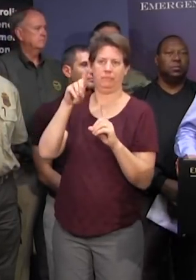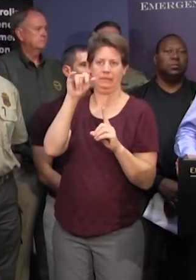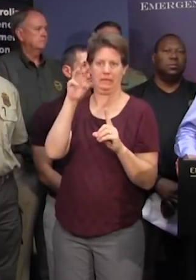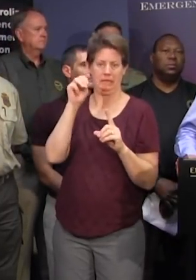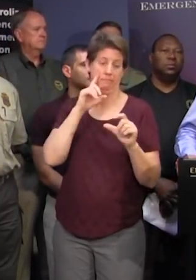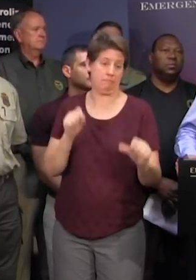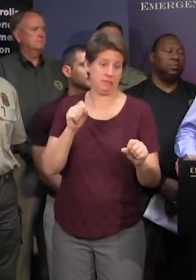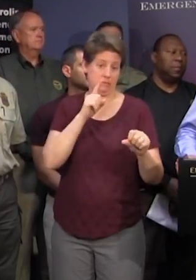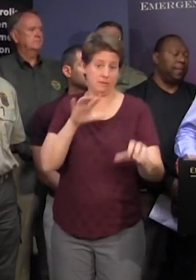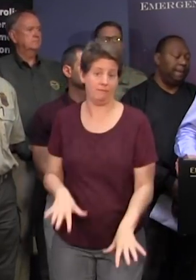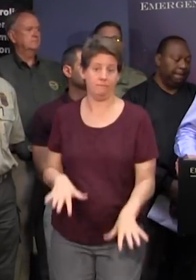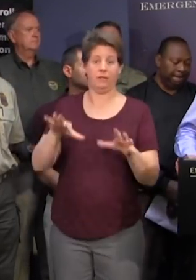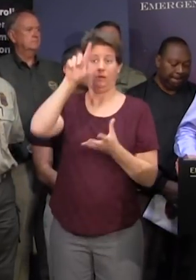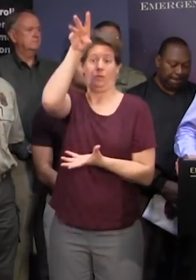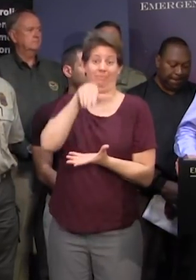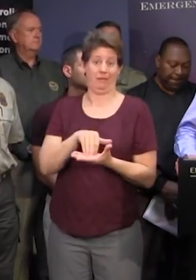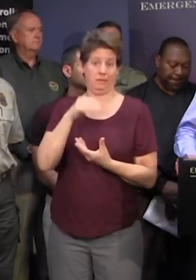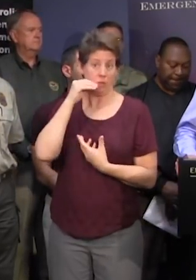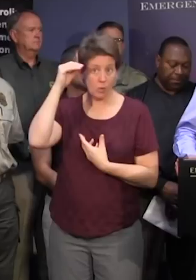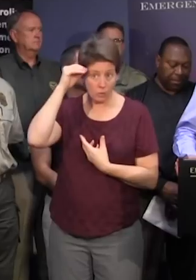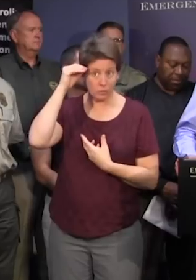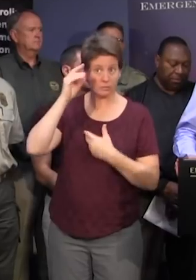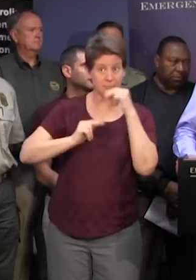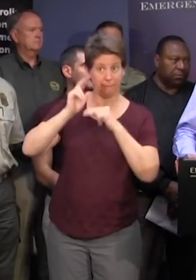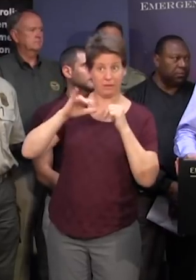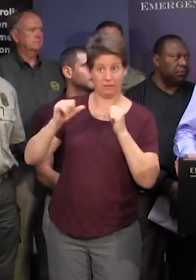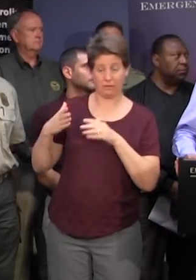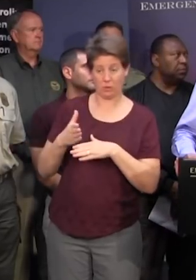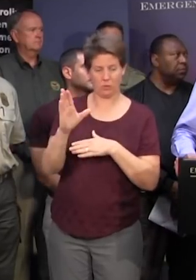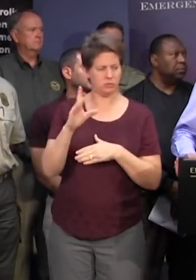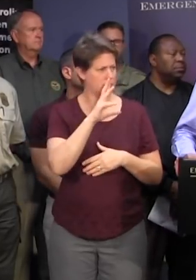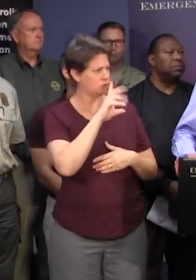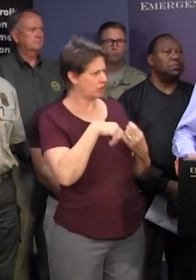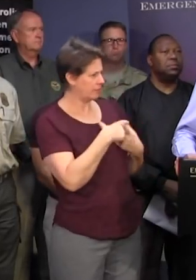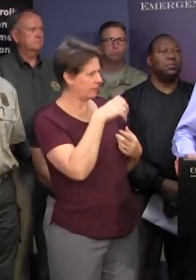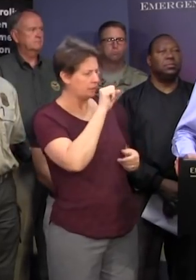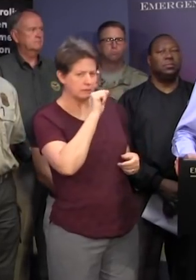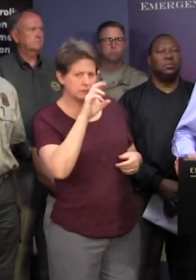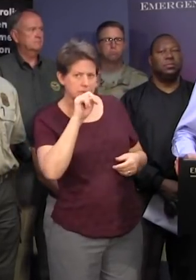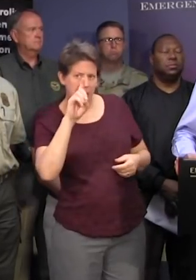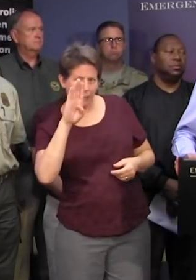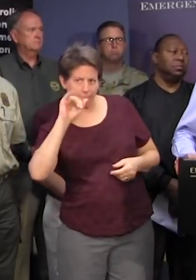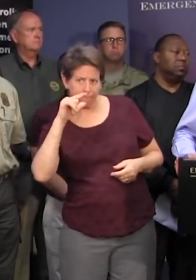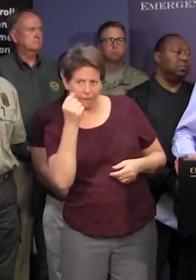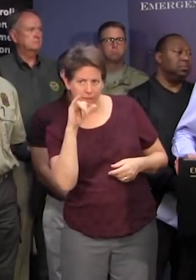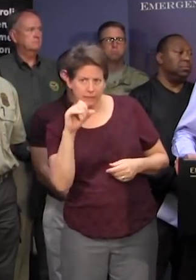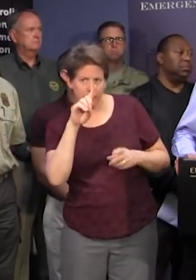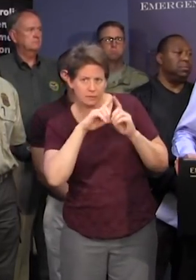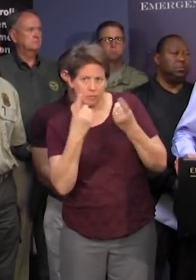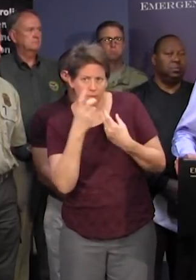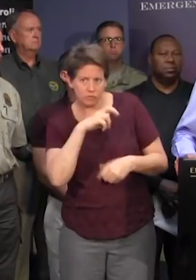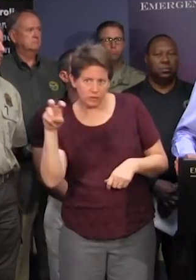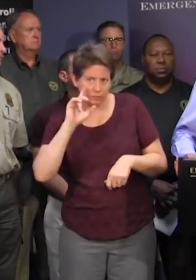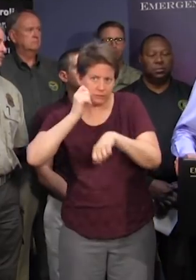1 000 homes by building this has any research been done for those you are referring to the sandbags that the department of transportation